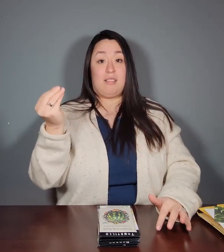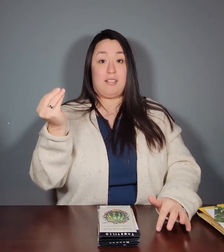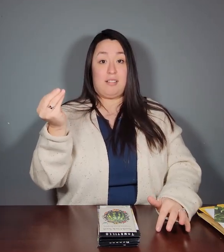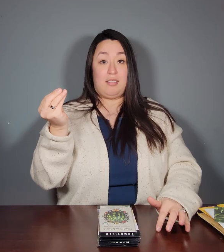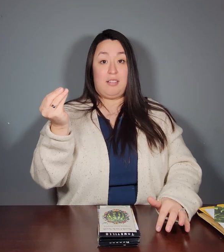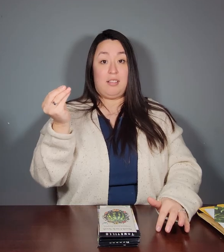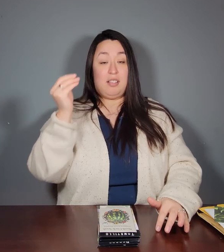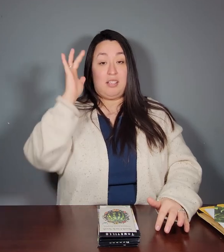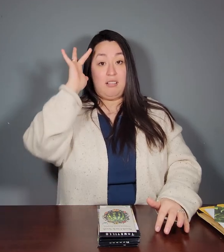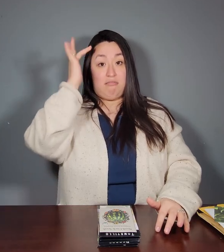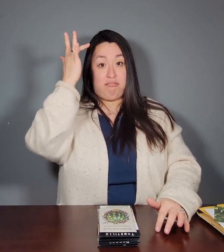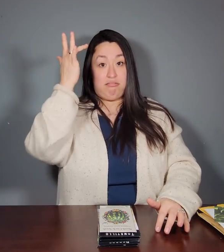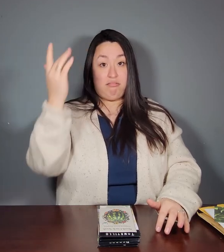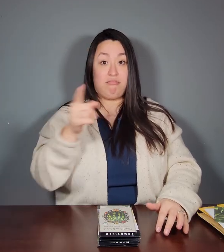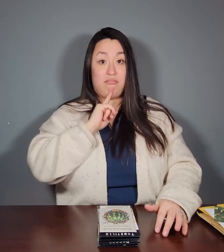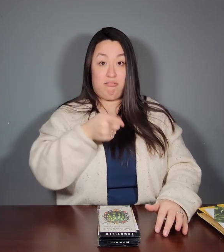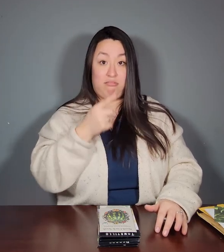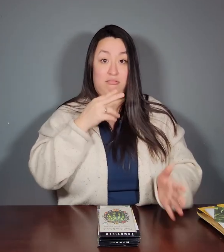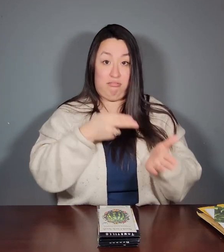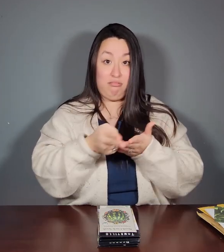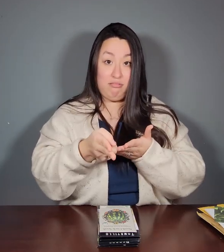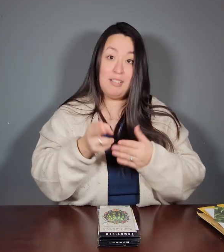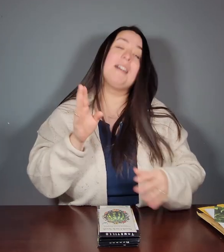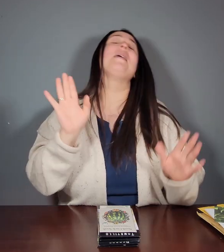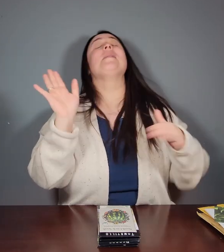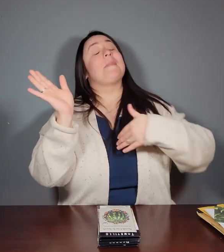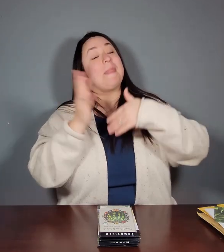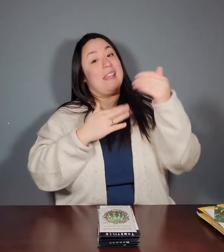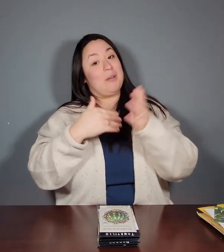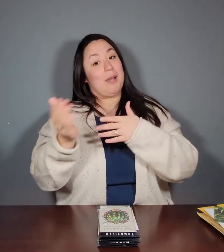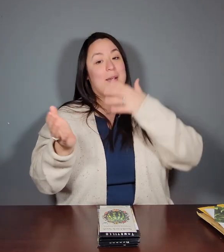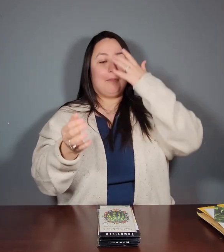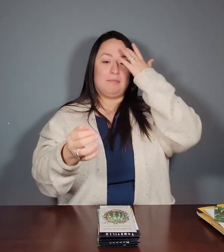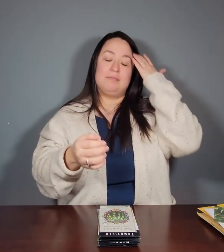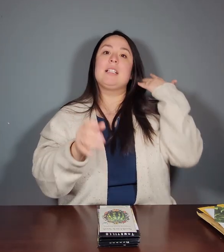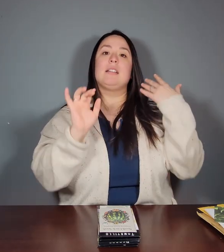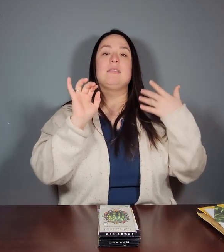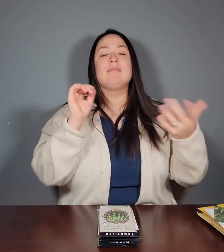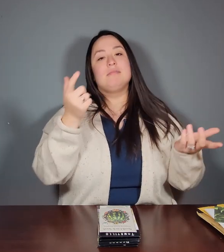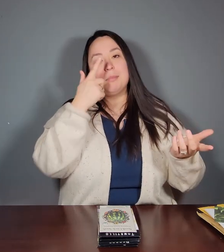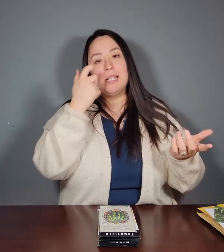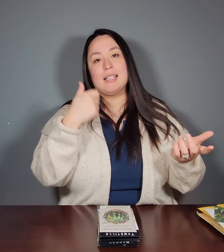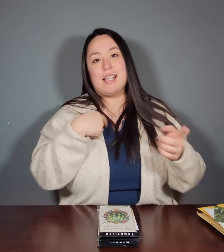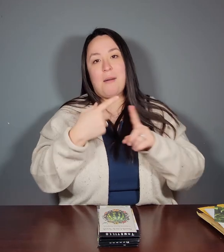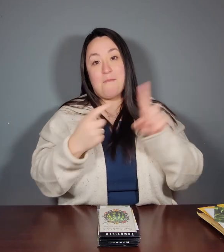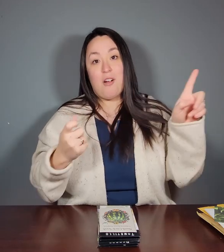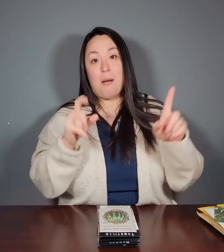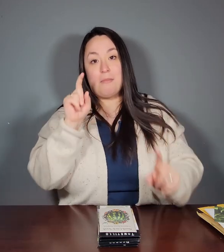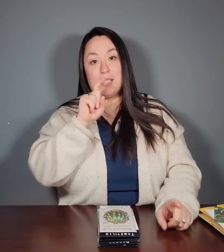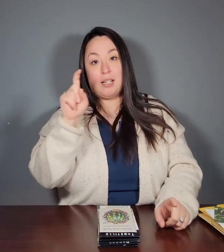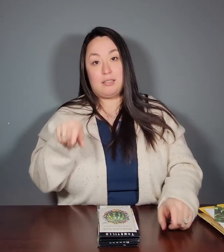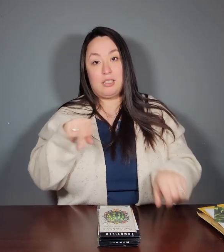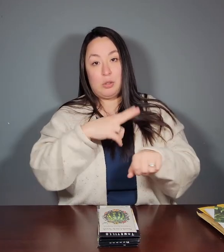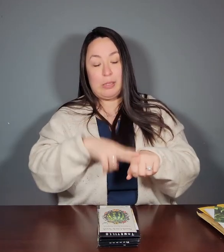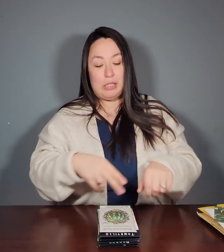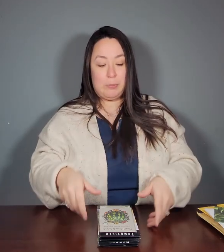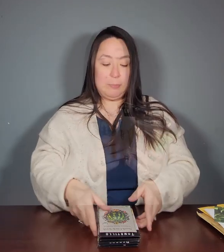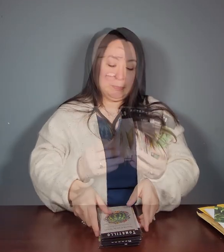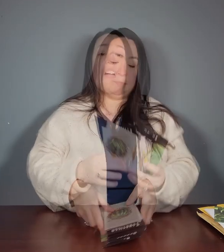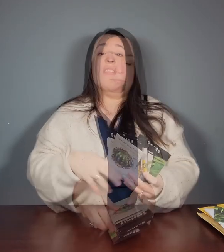outside. I'm pretty tired of it to tell you the truth. But anyway, it's probably because I'm from Texas originally.